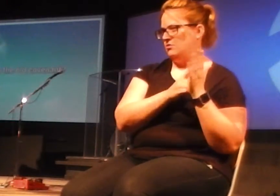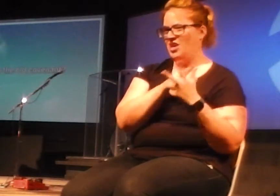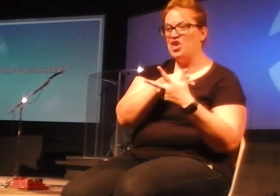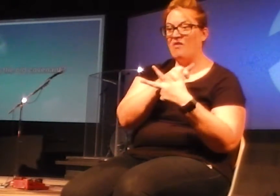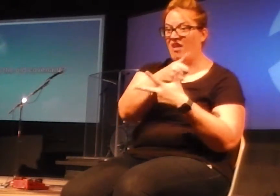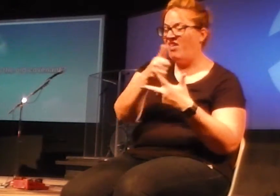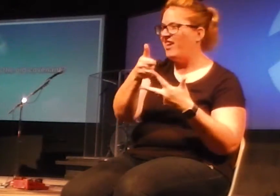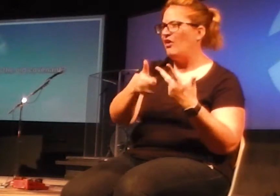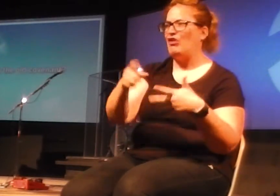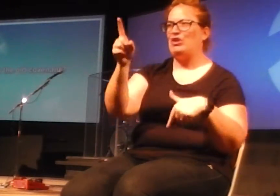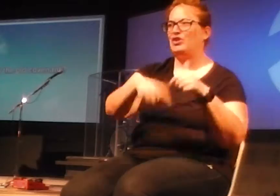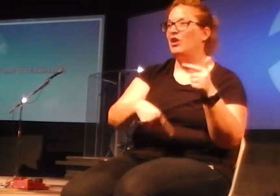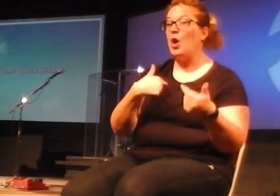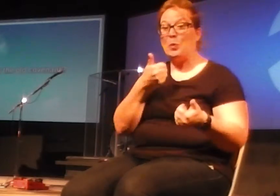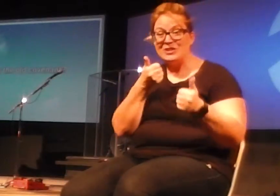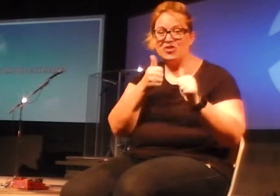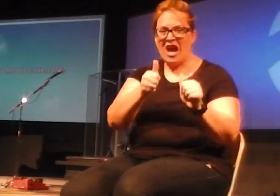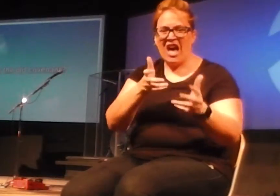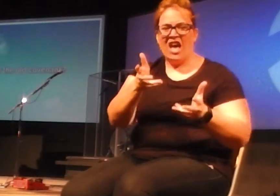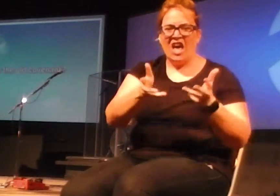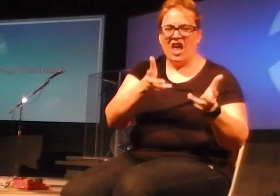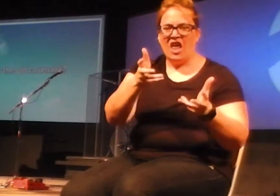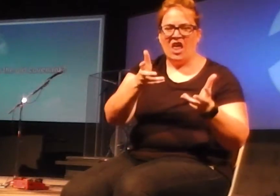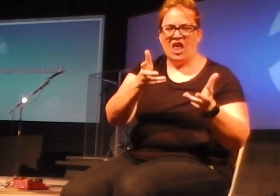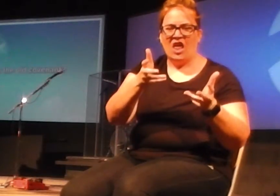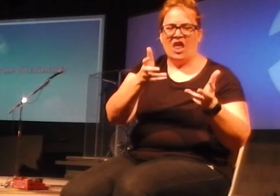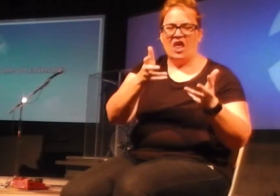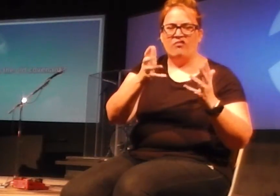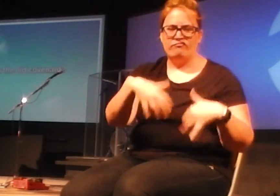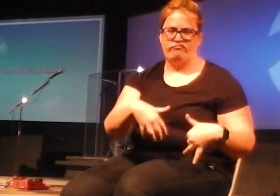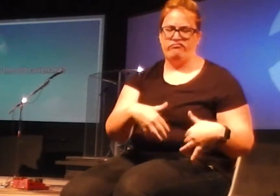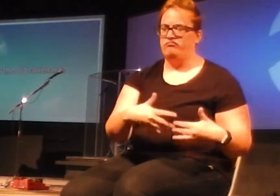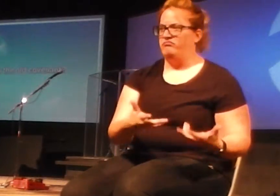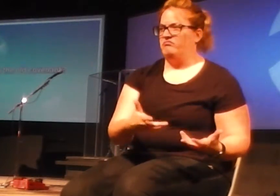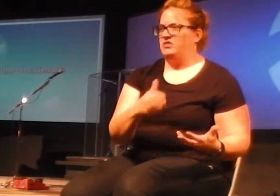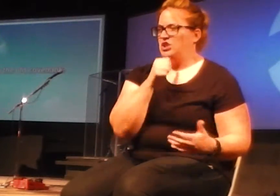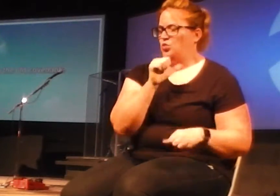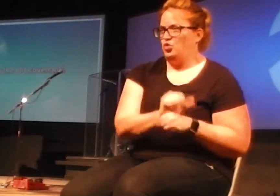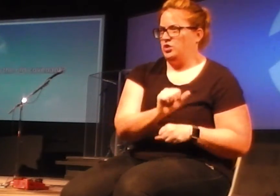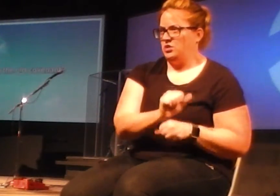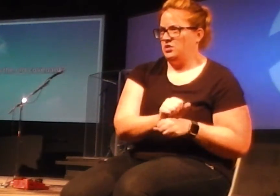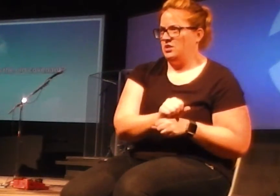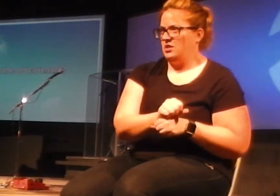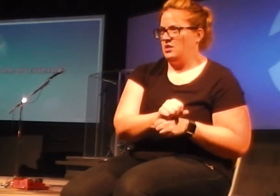it. We tried it and it didn't work. You couldn't live up to your end of the deal.